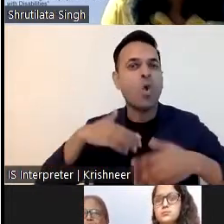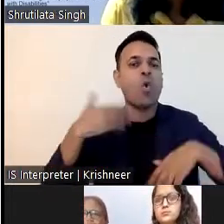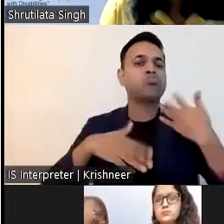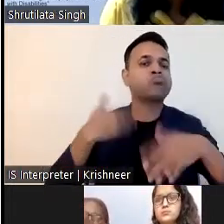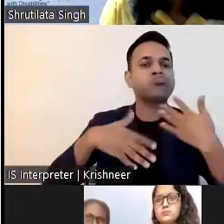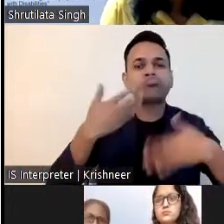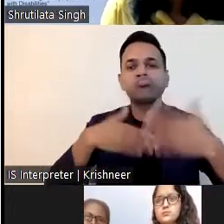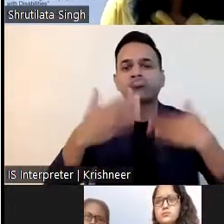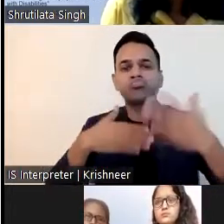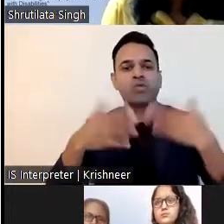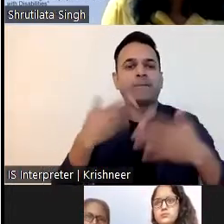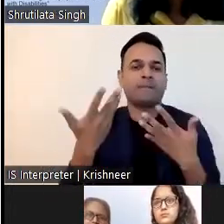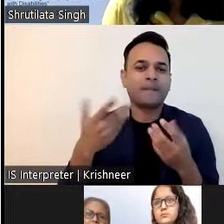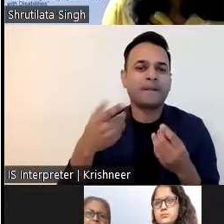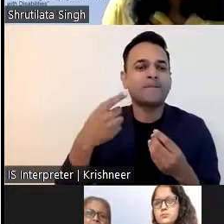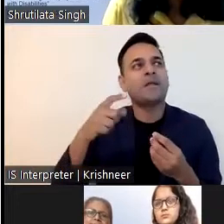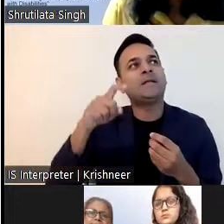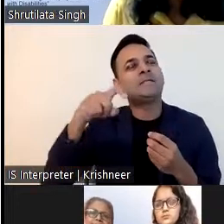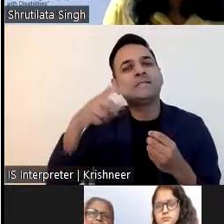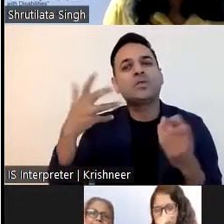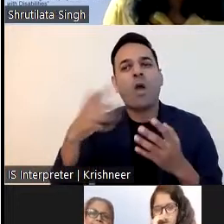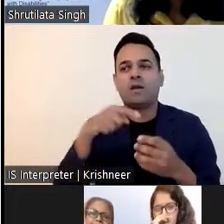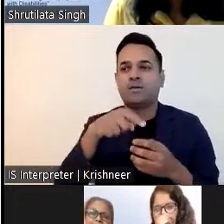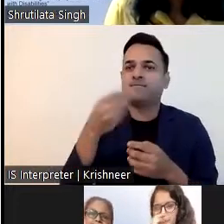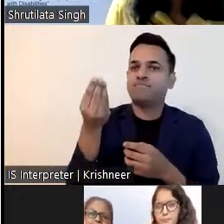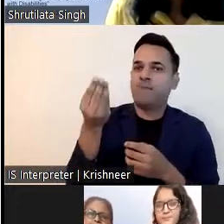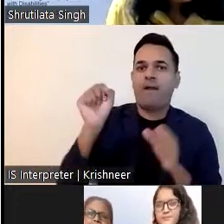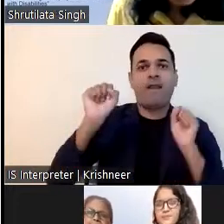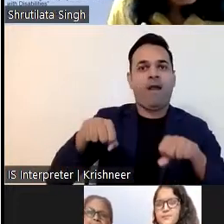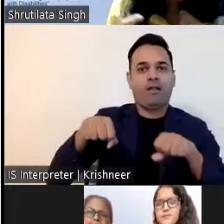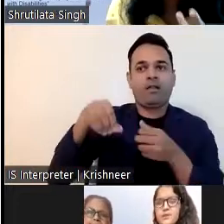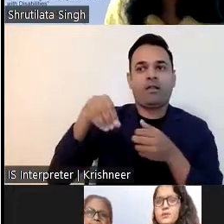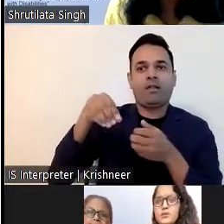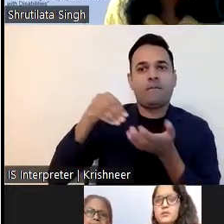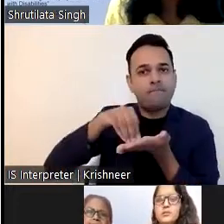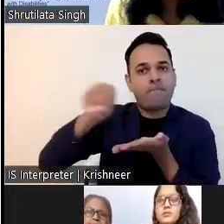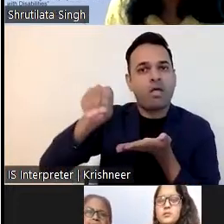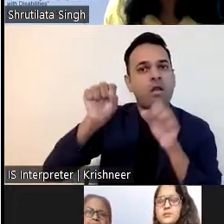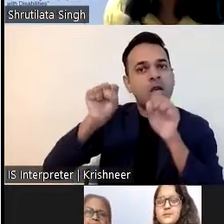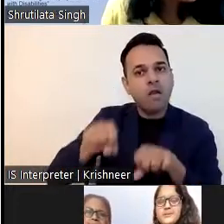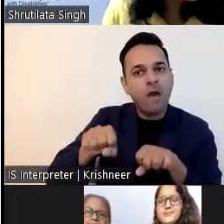It is just that we need to work in our own space with our own pace.